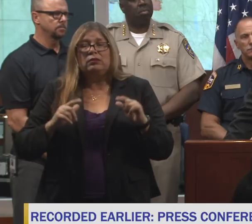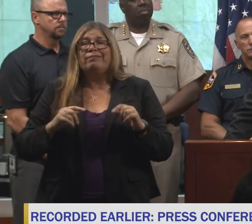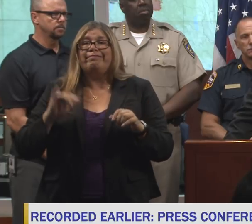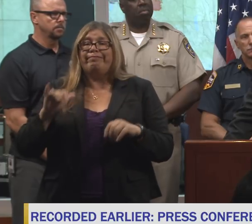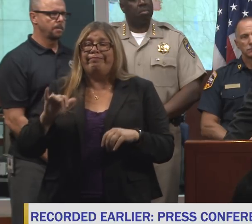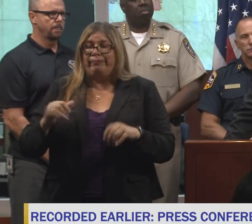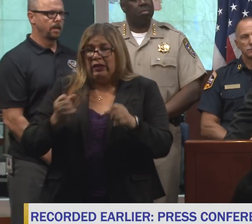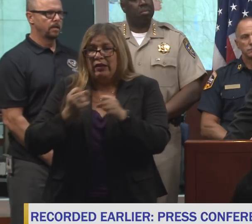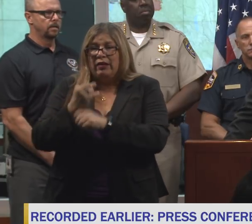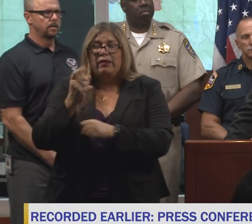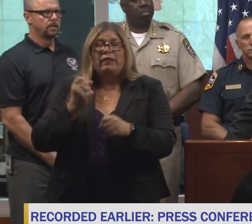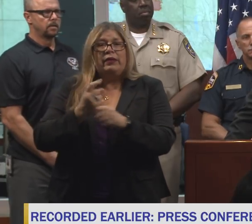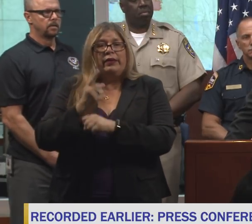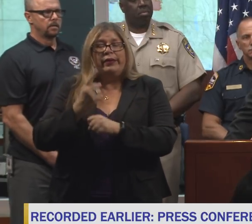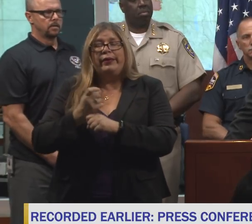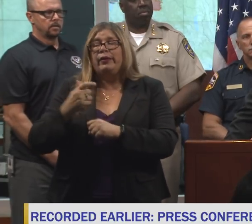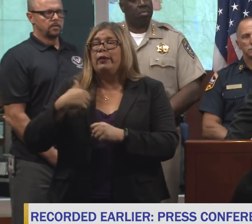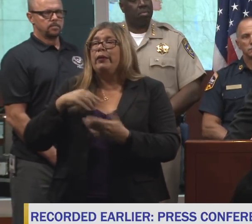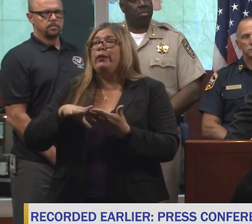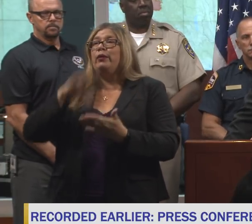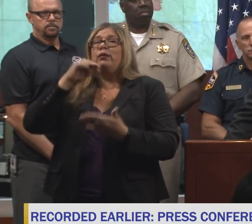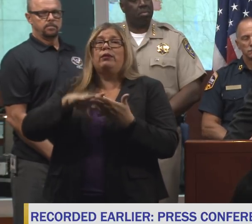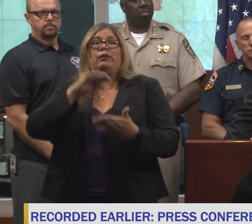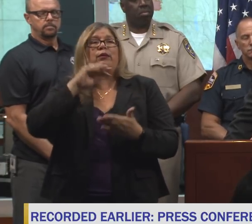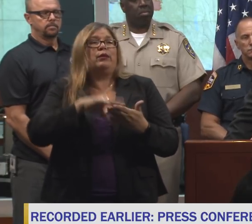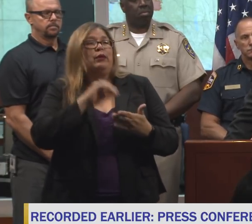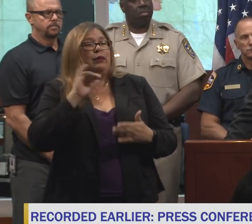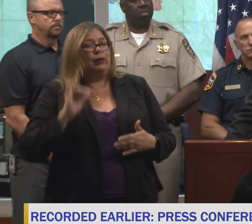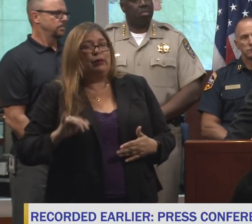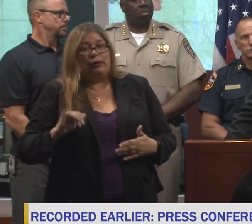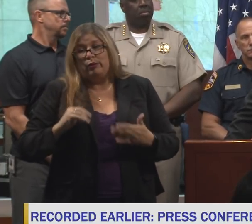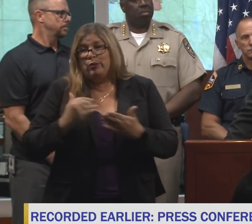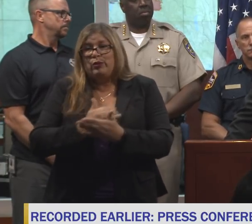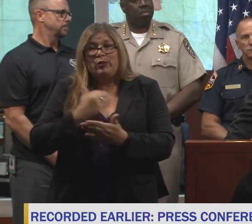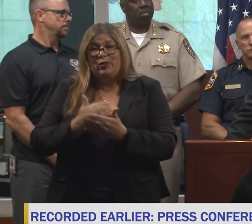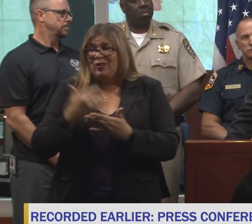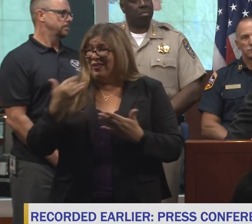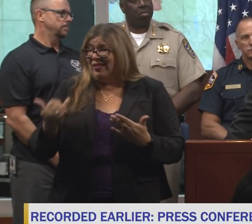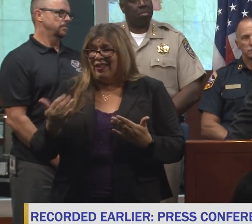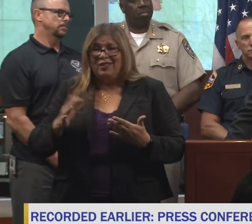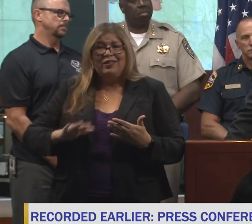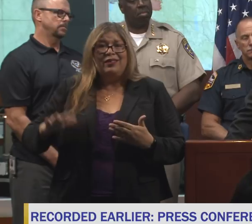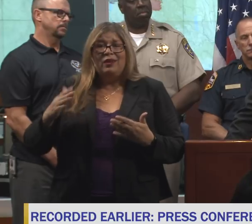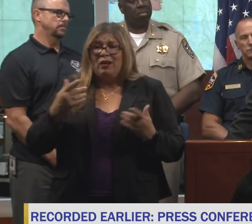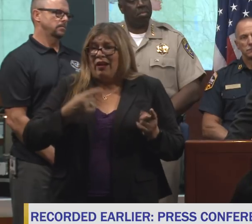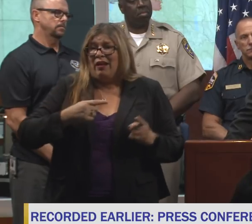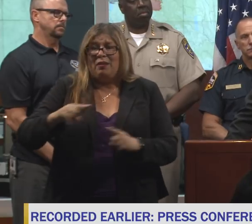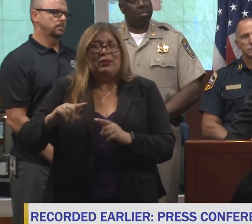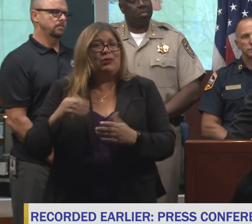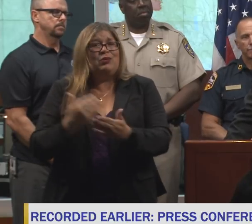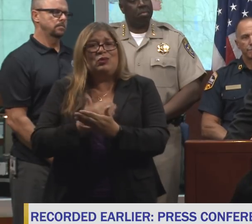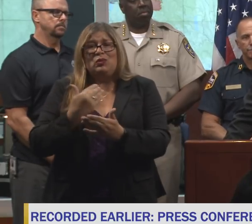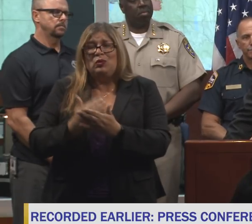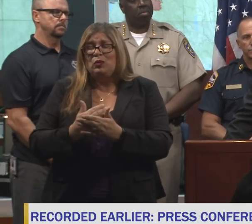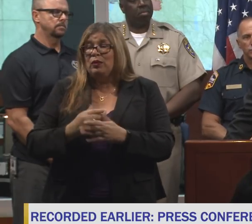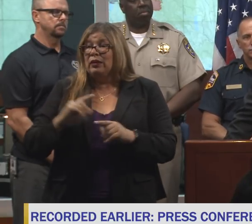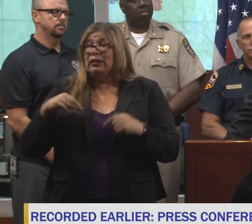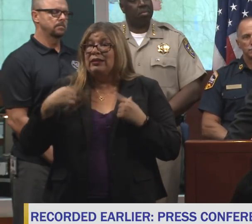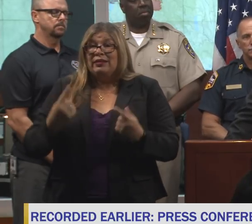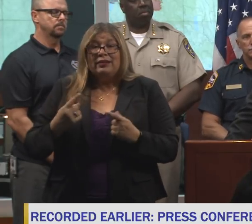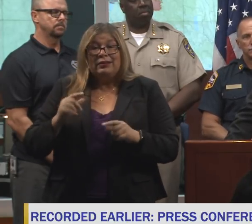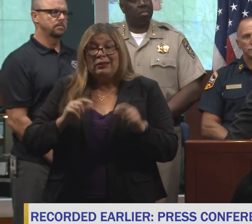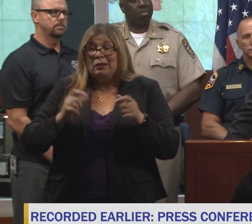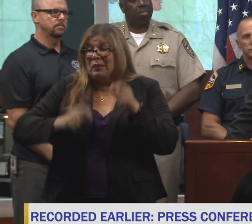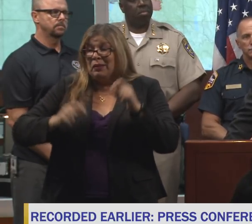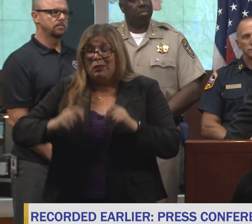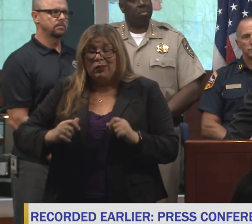the fire authorities new lessons. We're in uncharted territory. Since civilization emerged